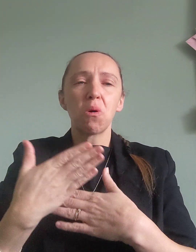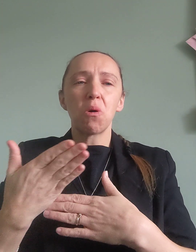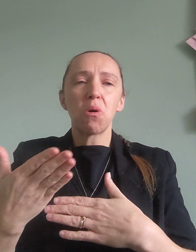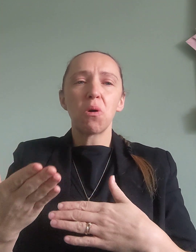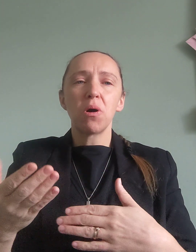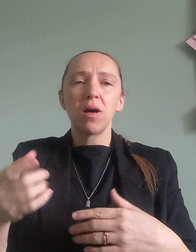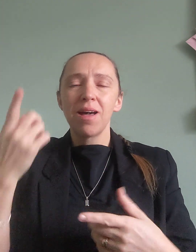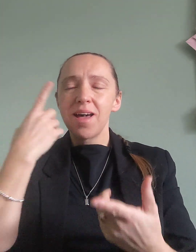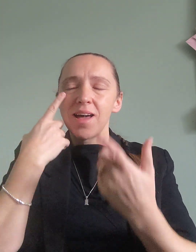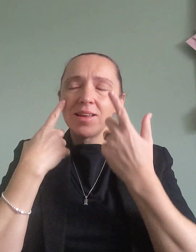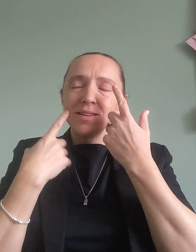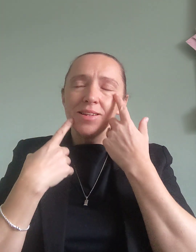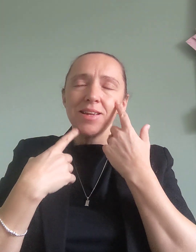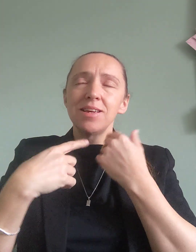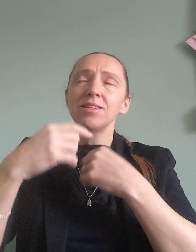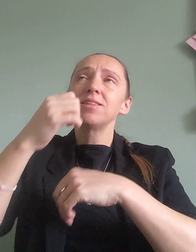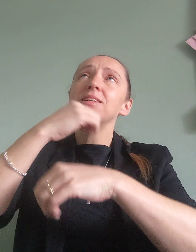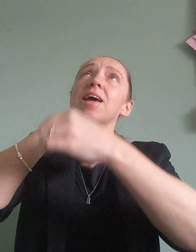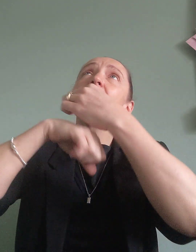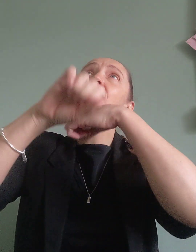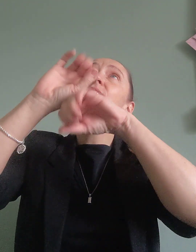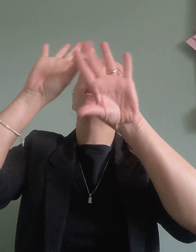in heaven.